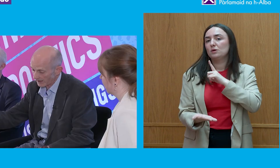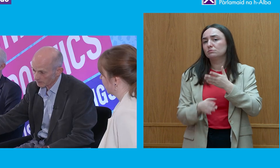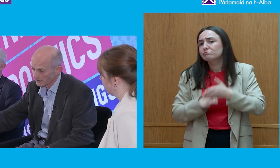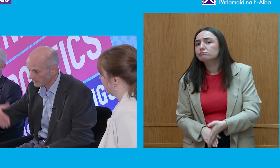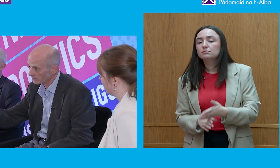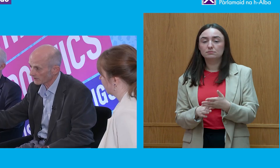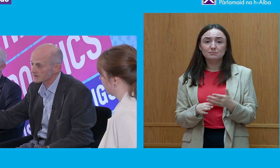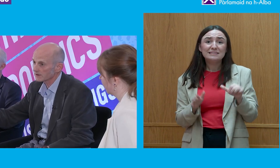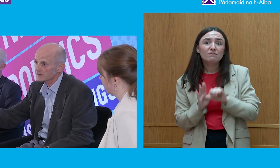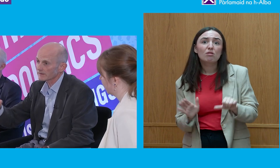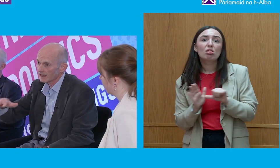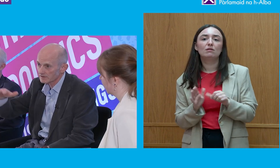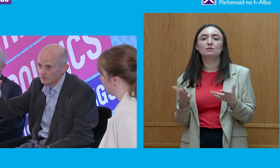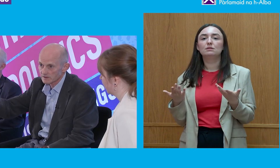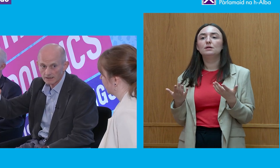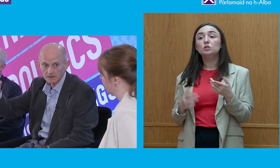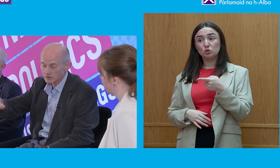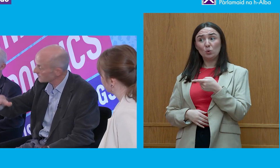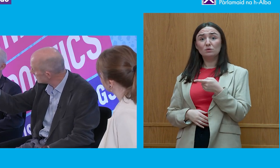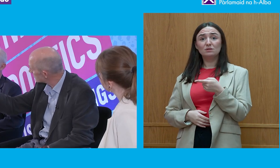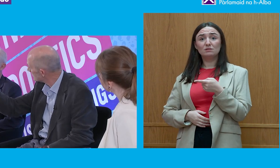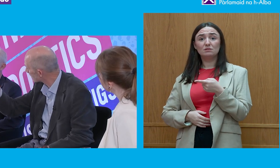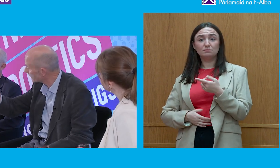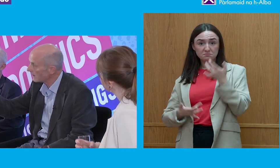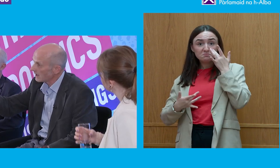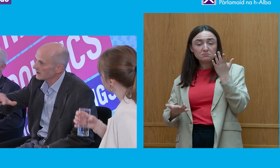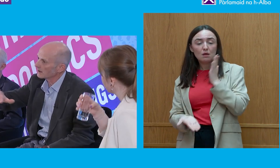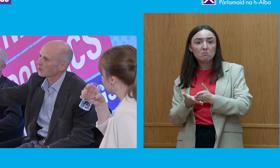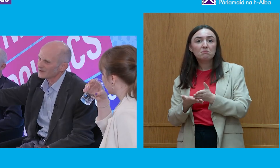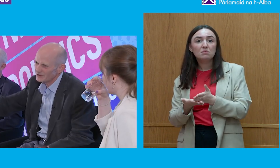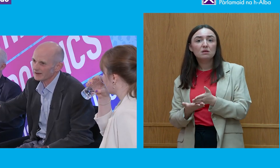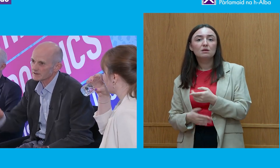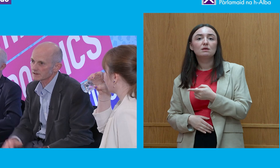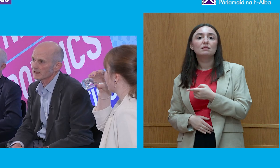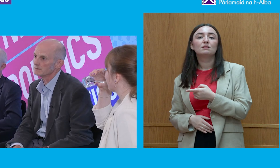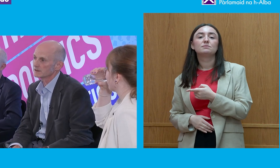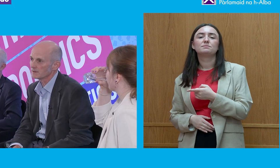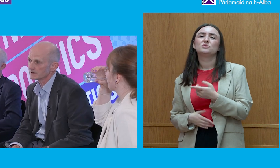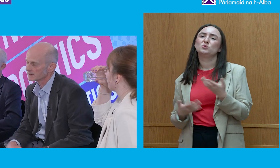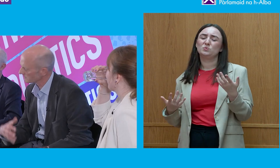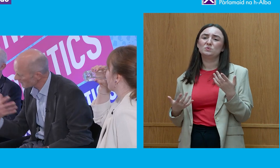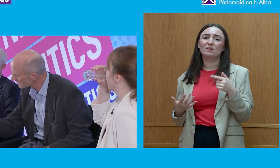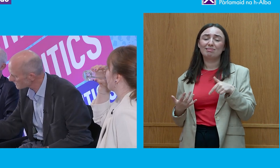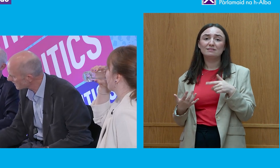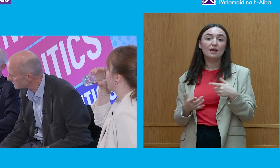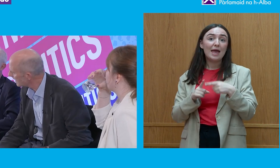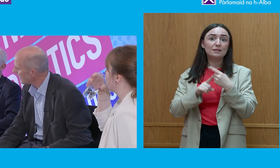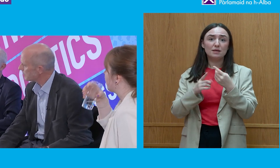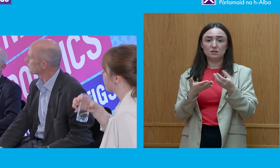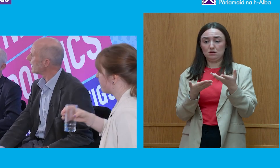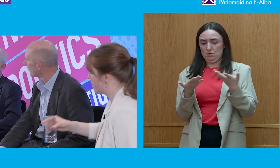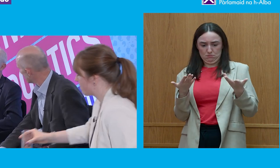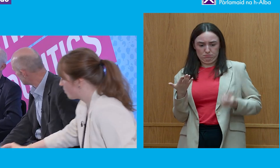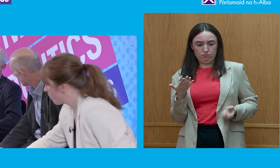We need to track good people and all the rest of it. So, they had this sort of subterfuge that you sort of, quite a generous expense. I was exposed.